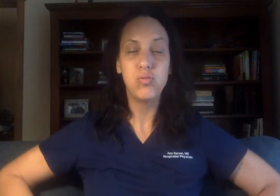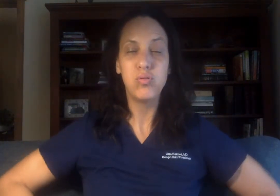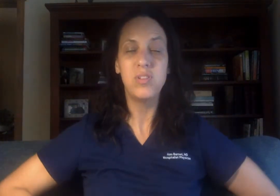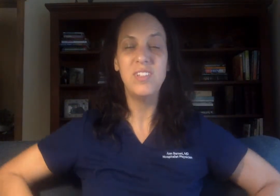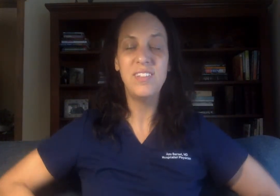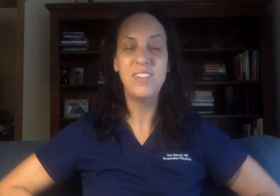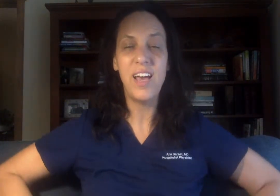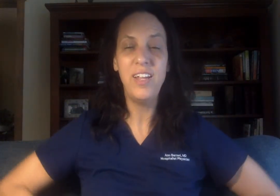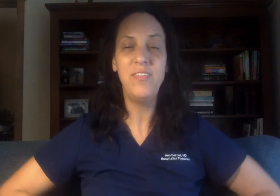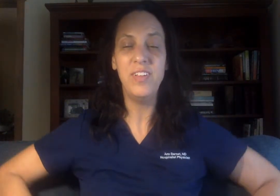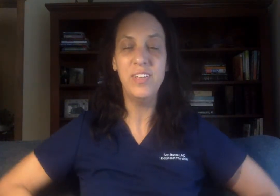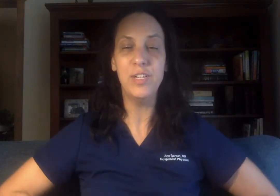This sad feeling.